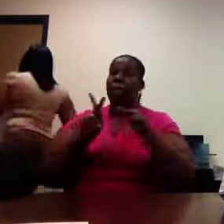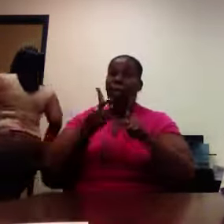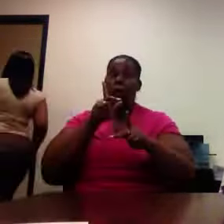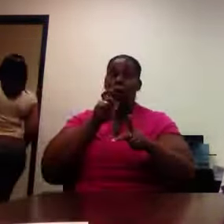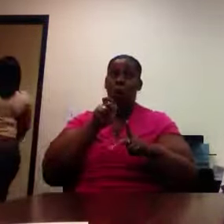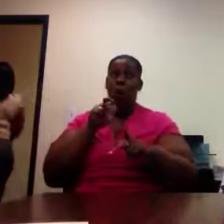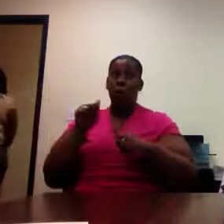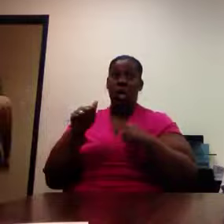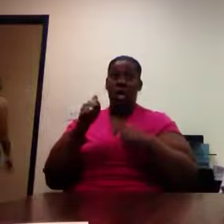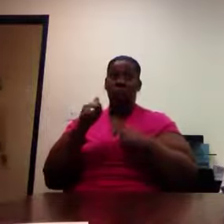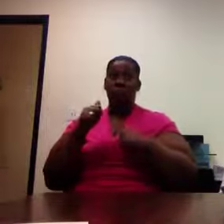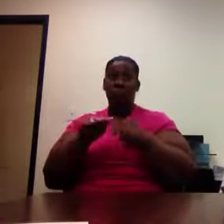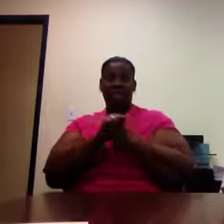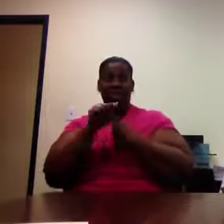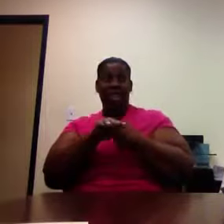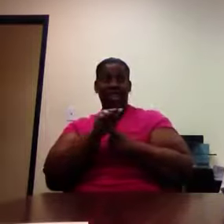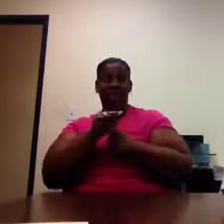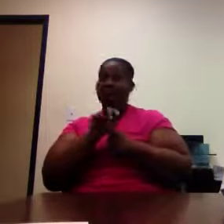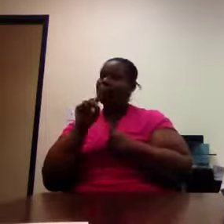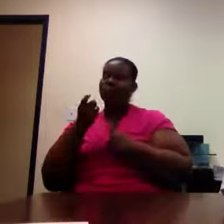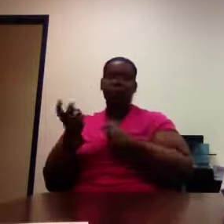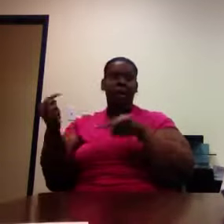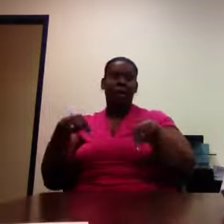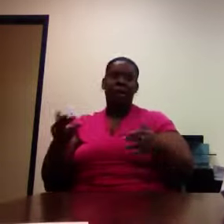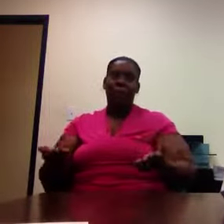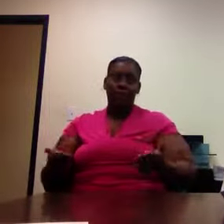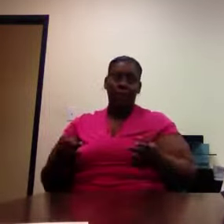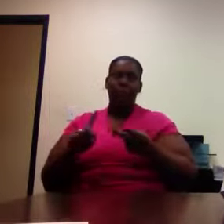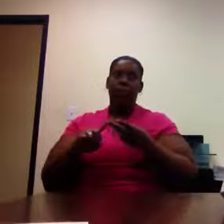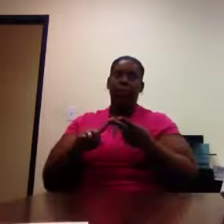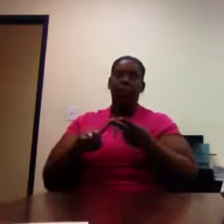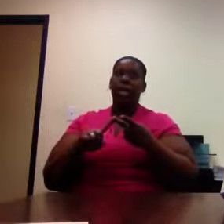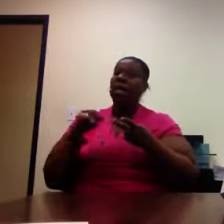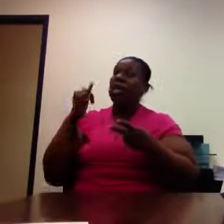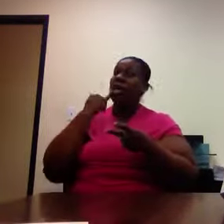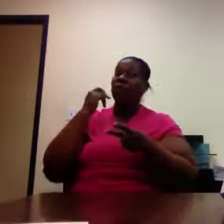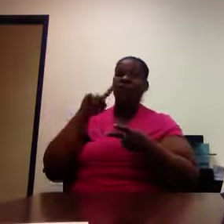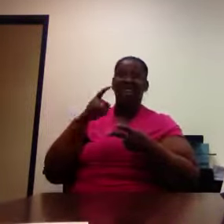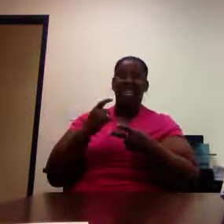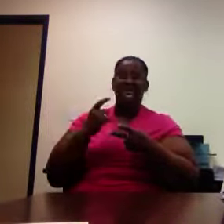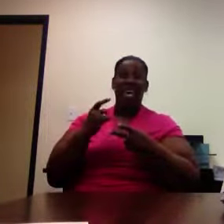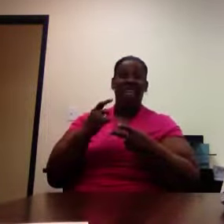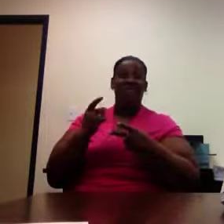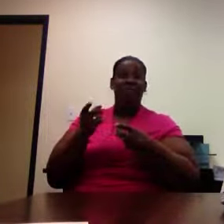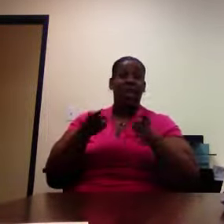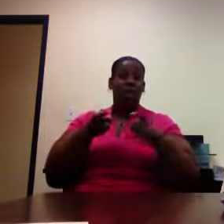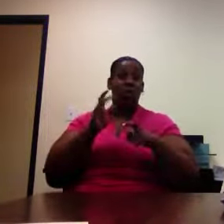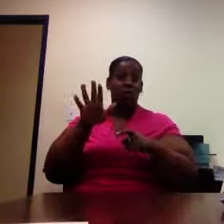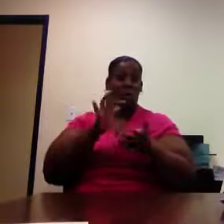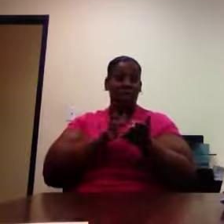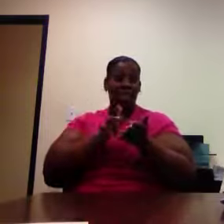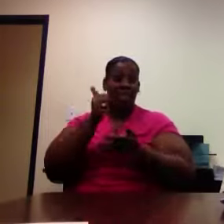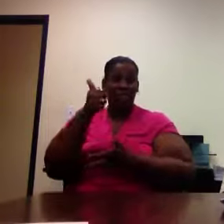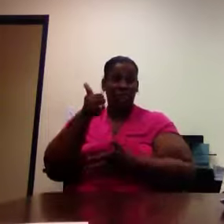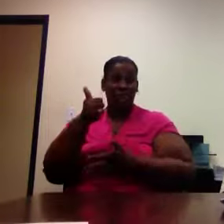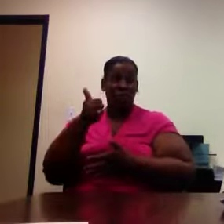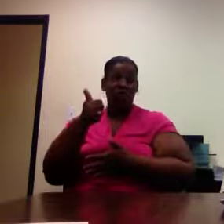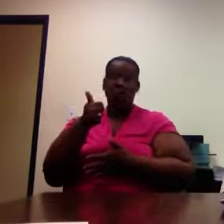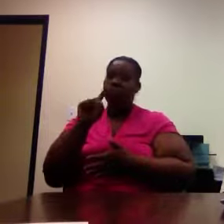a danger to themselves and others. Persons who are not capable of medical management of their disability. Persons who cannot